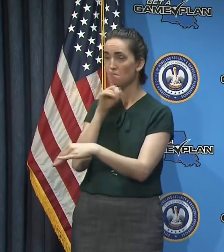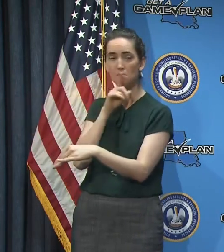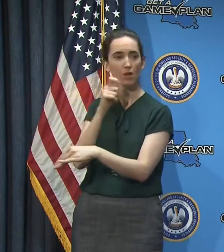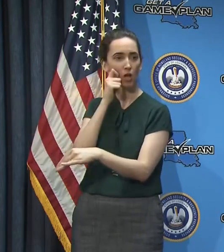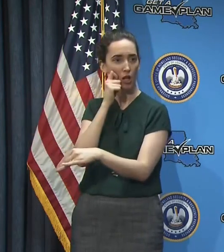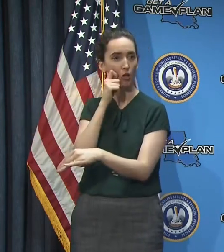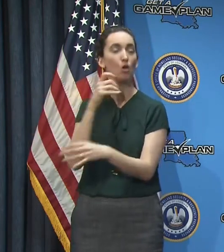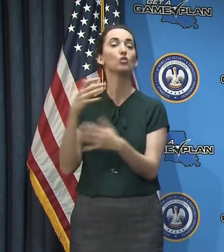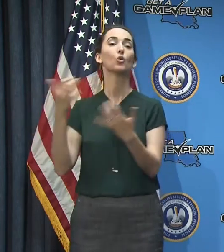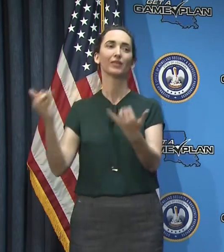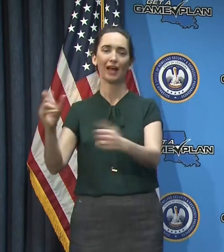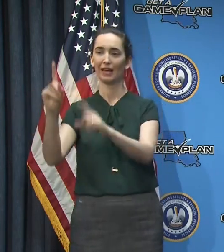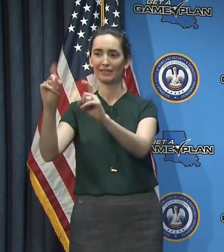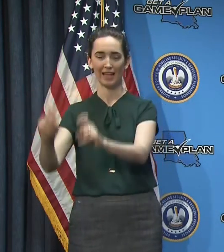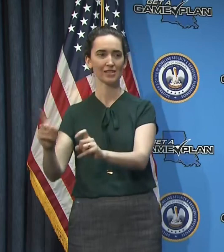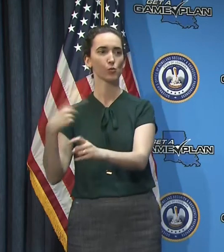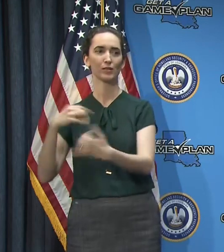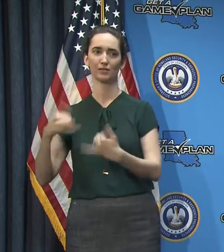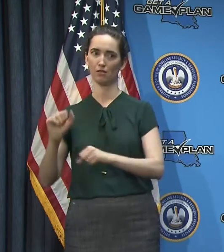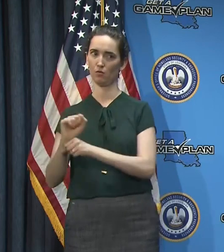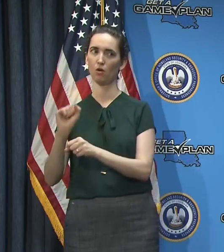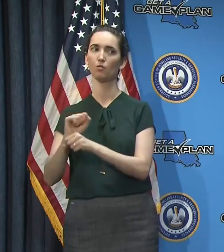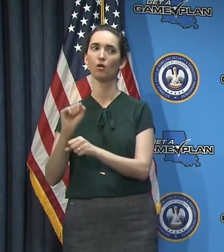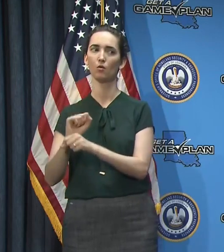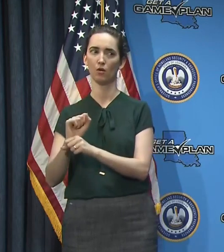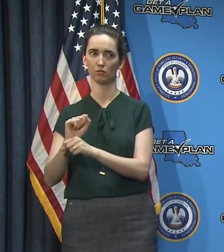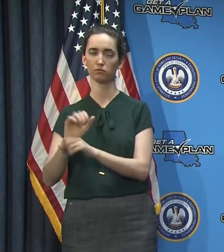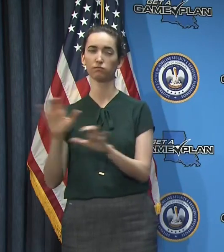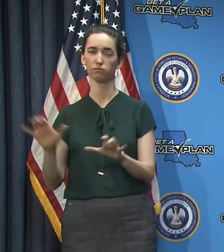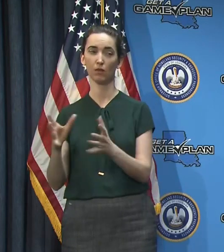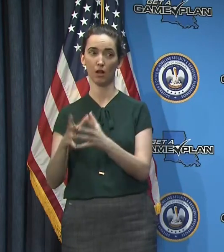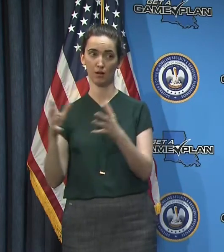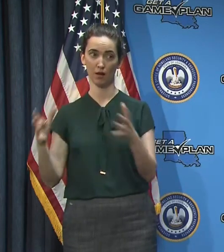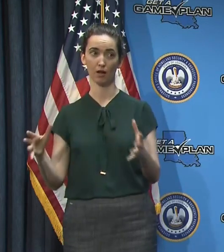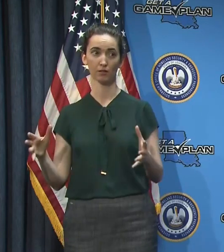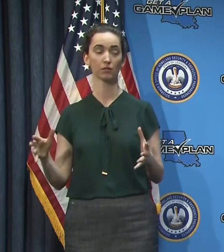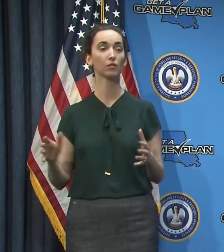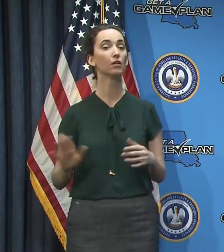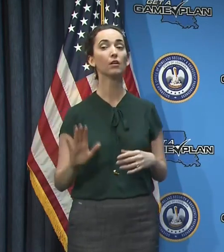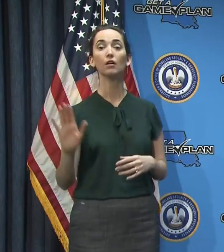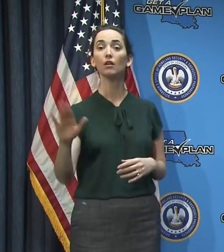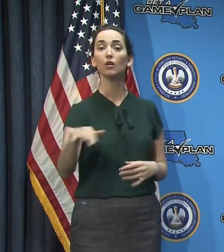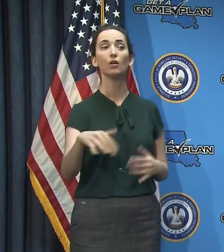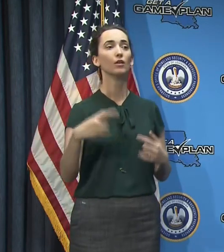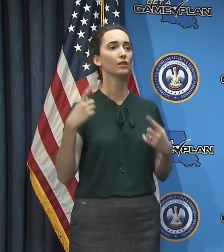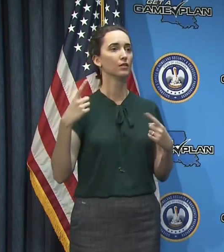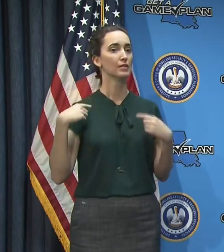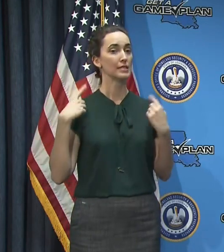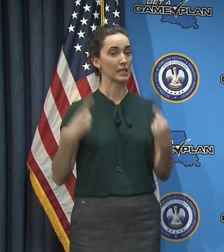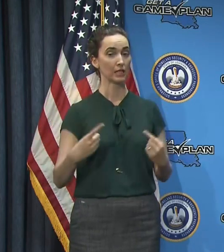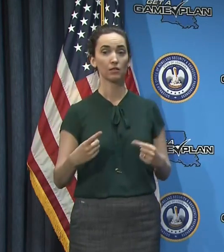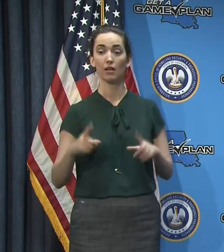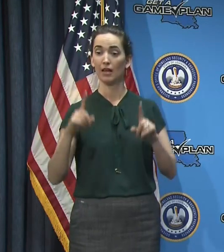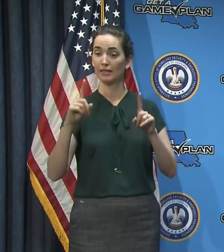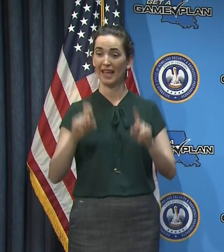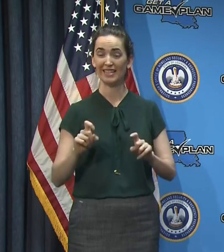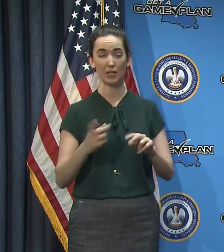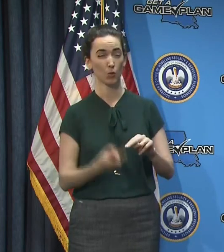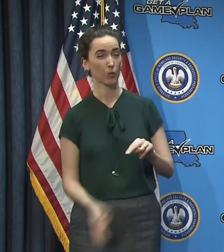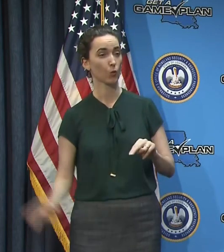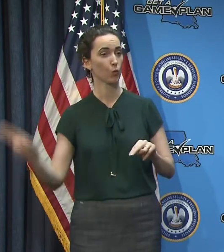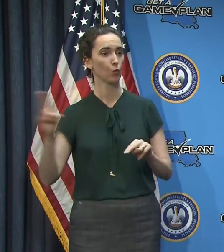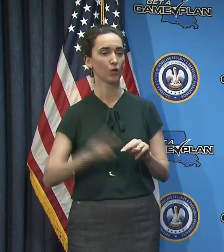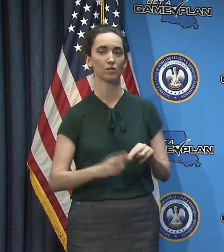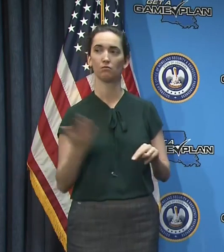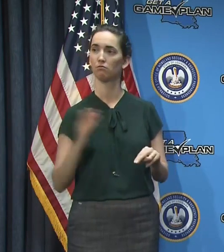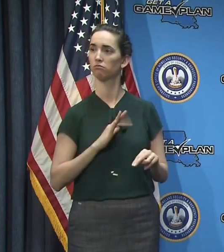testing that continues to happen. Um, and, and while we, we've ramped up testing overall in a way that I think is commendable,